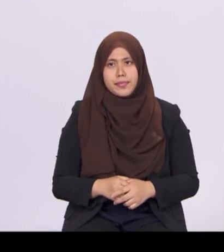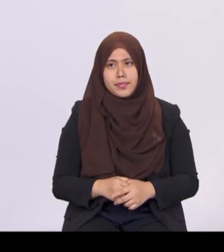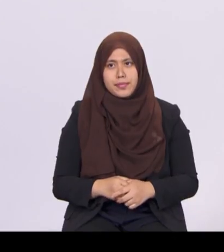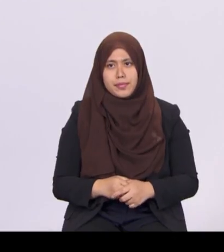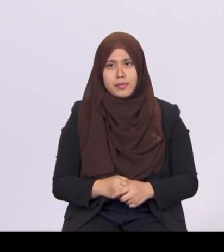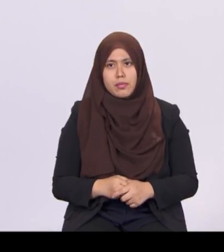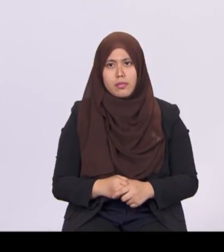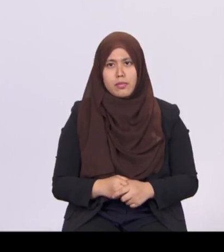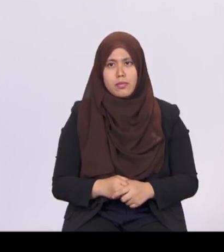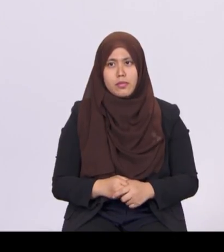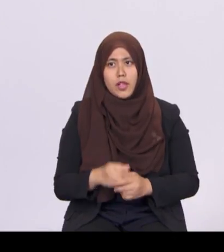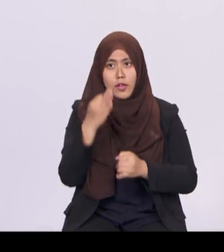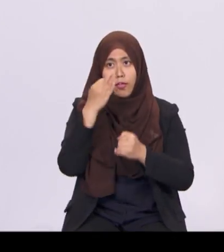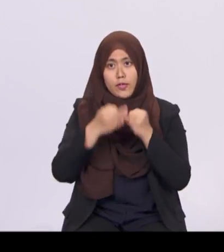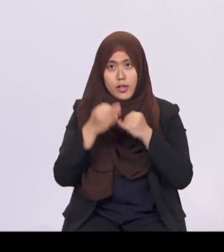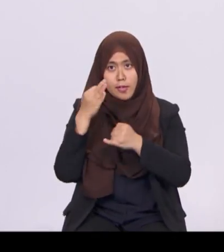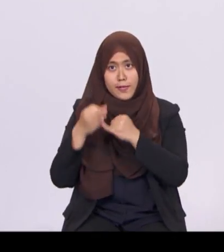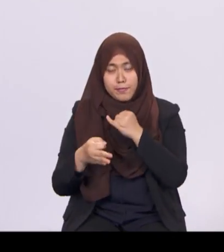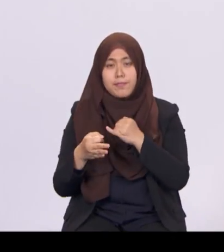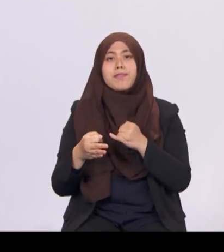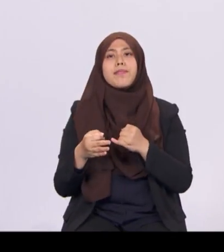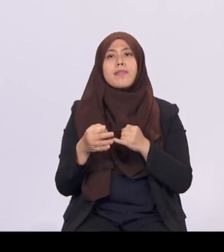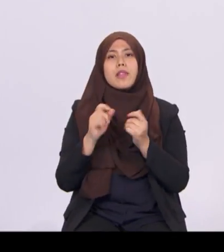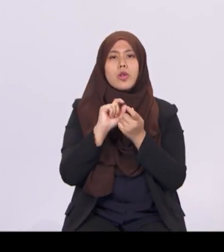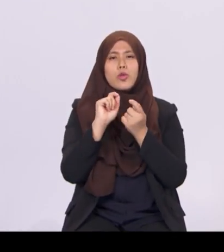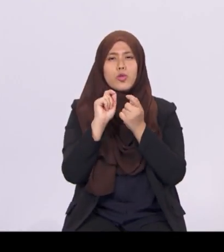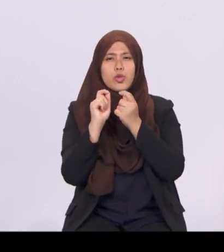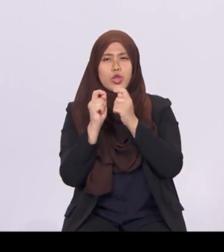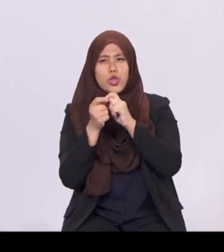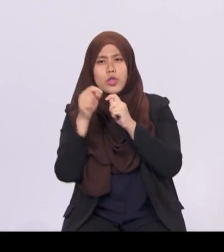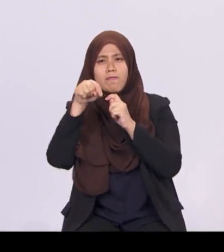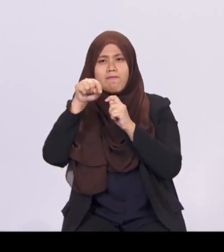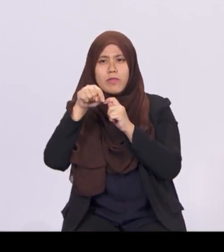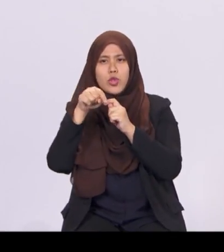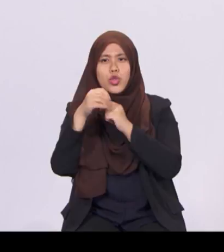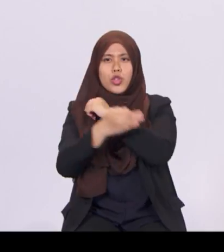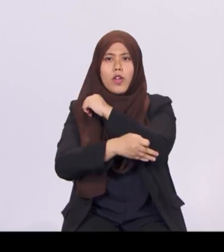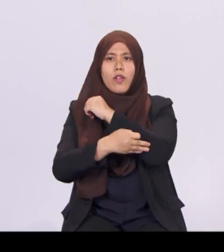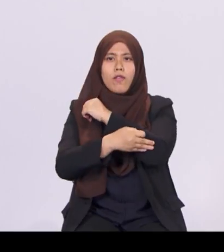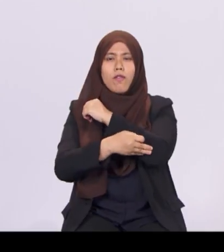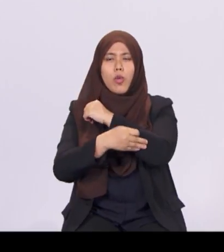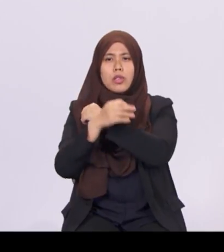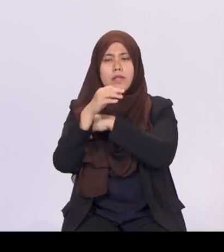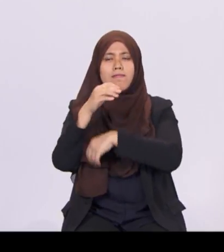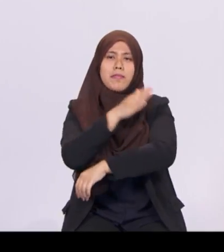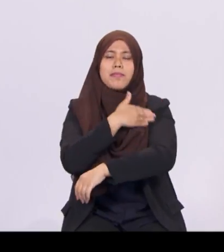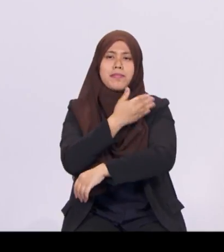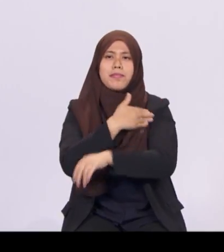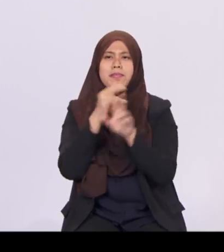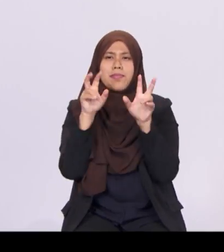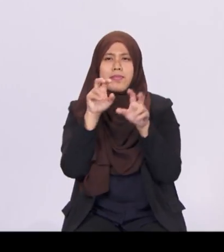Finally, we will make adjustments to the foreign domestic worker or FDW levy framework.